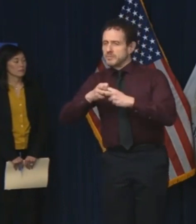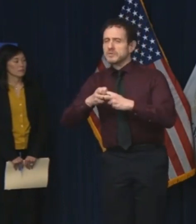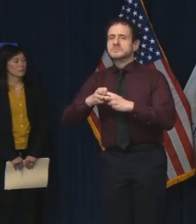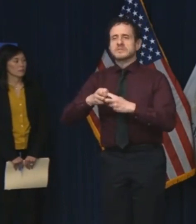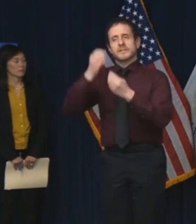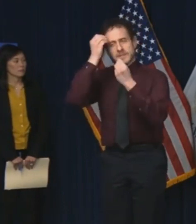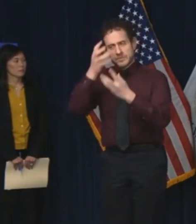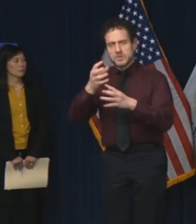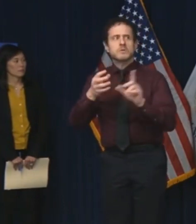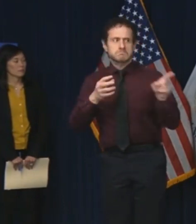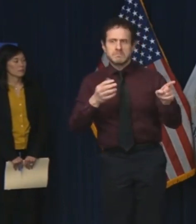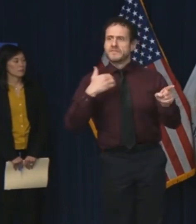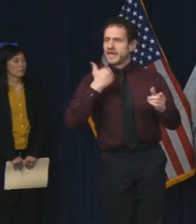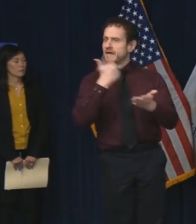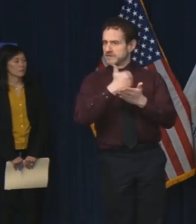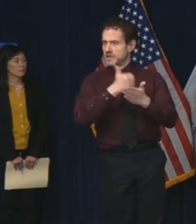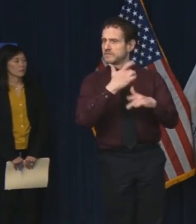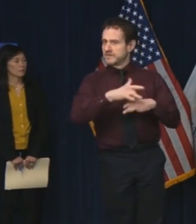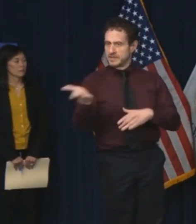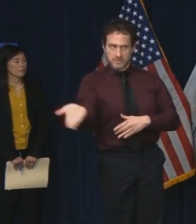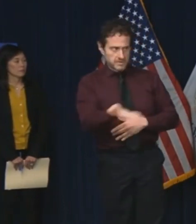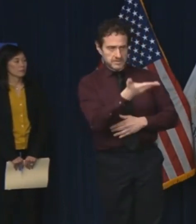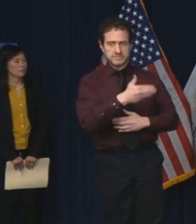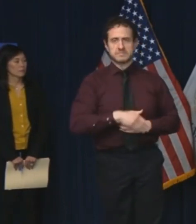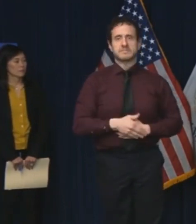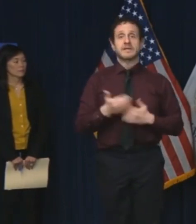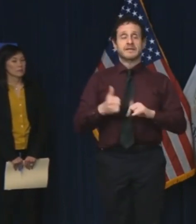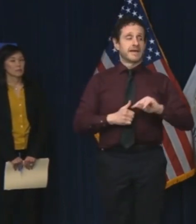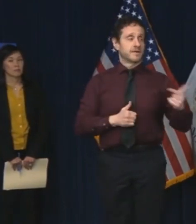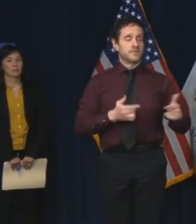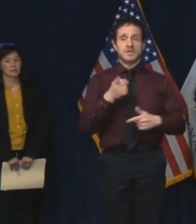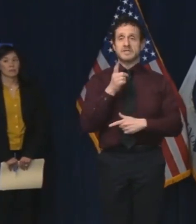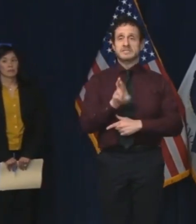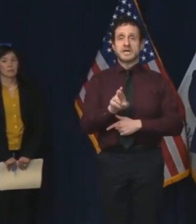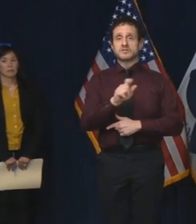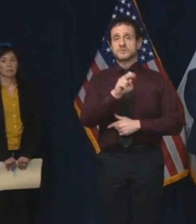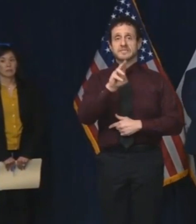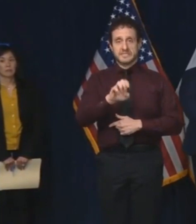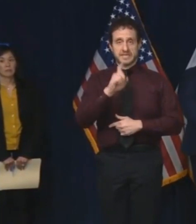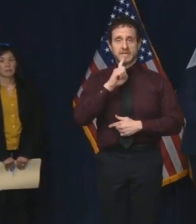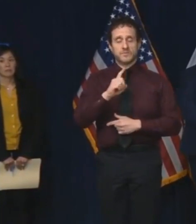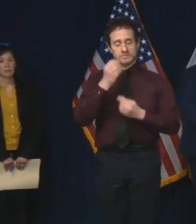So thank you, and now I'll turn it over to Dr. Ezeke for today's medical update. Thank you.